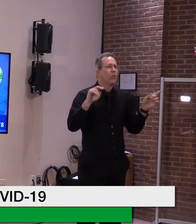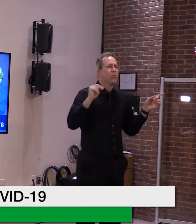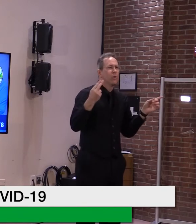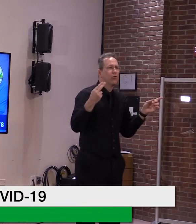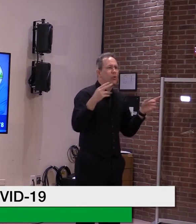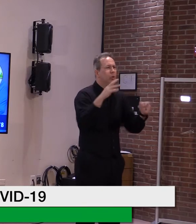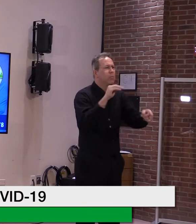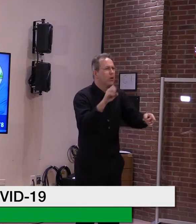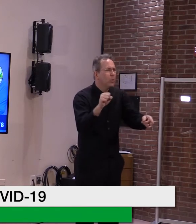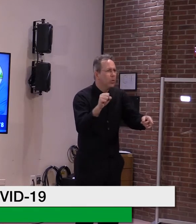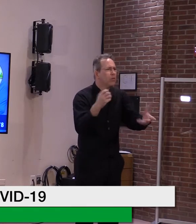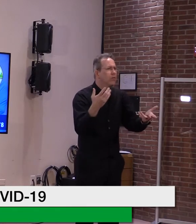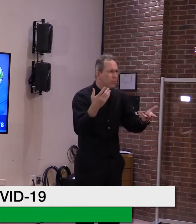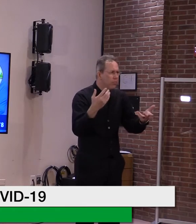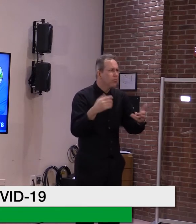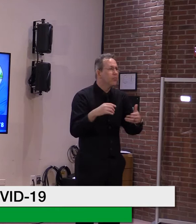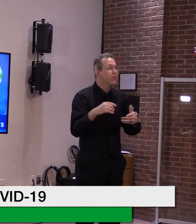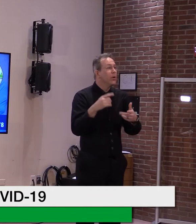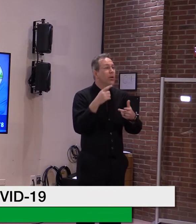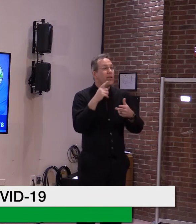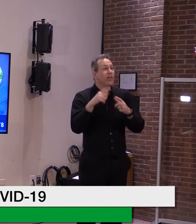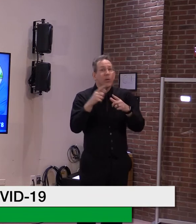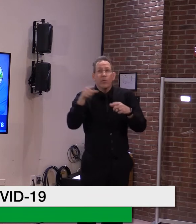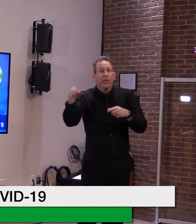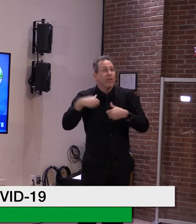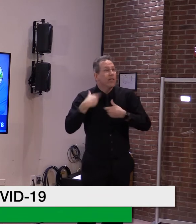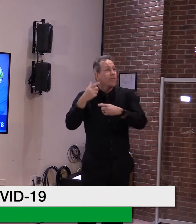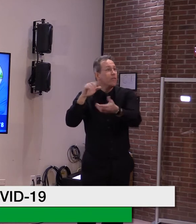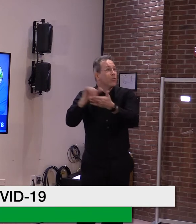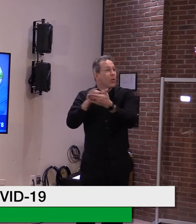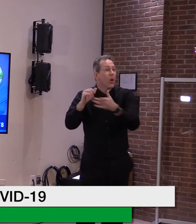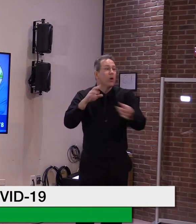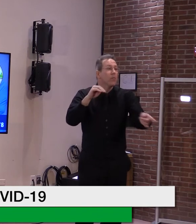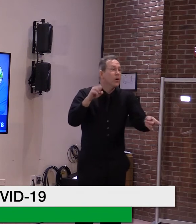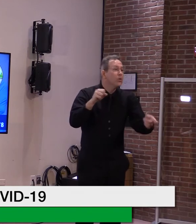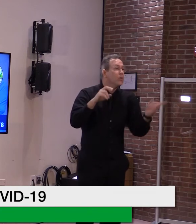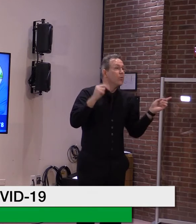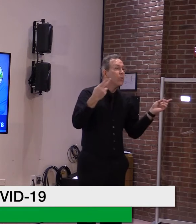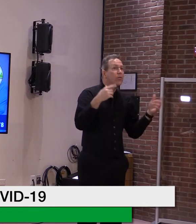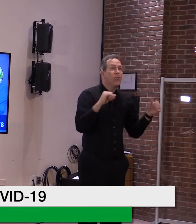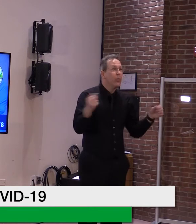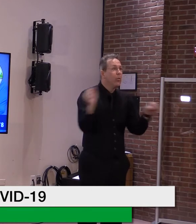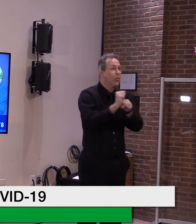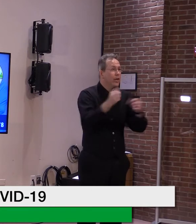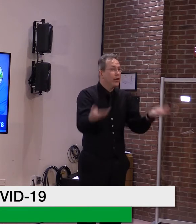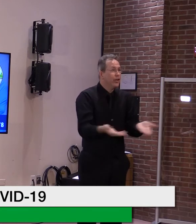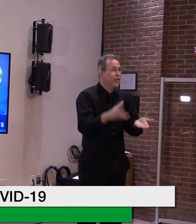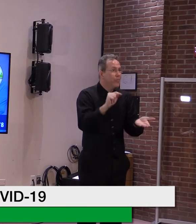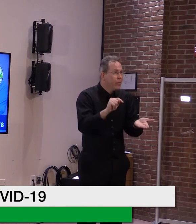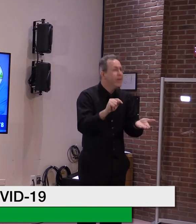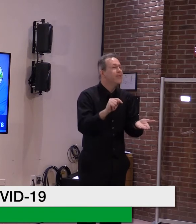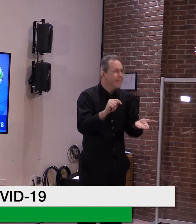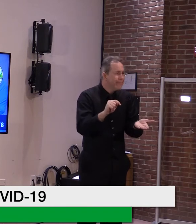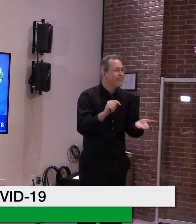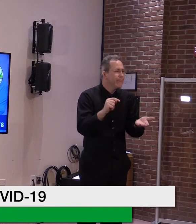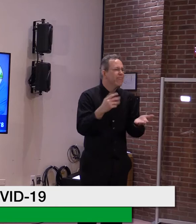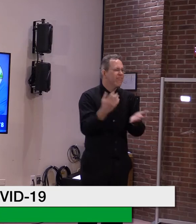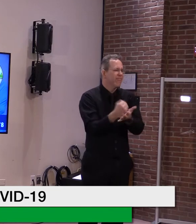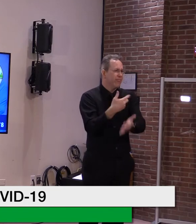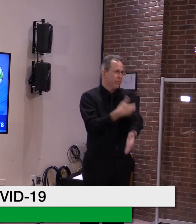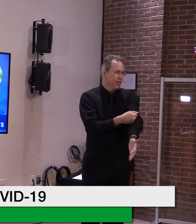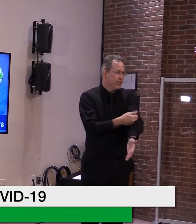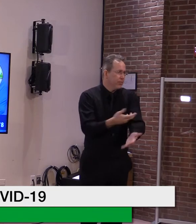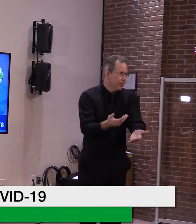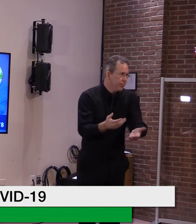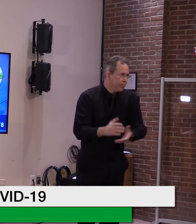commuted to Vermont to work in healthcare or long-term, uh, care facilities. Now, this was essential, uh, to